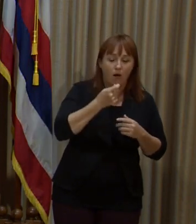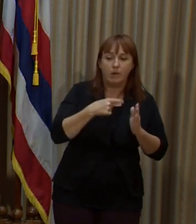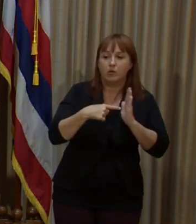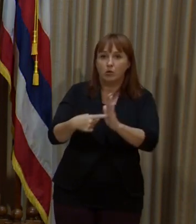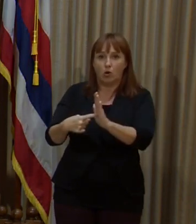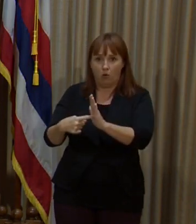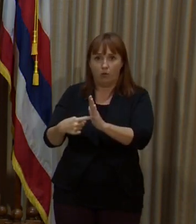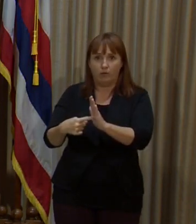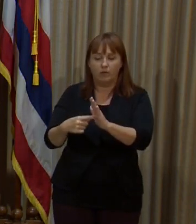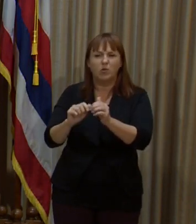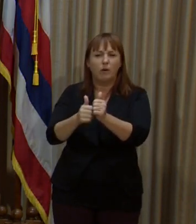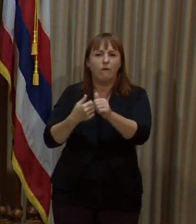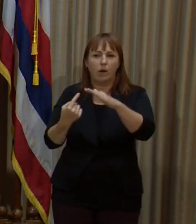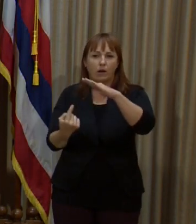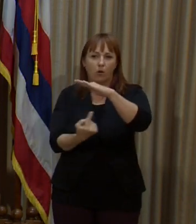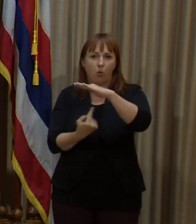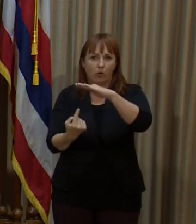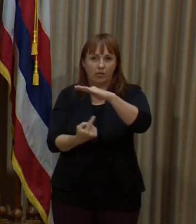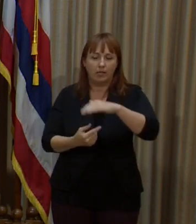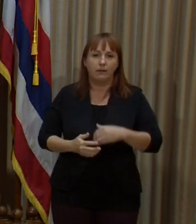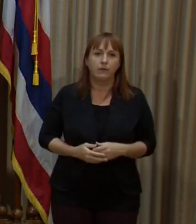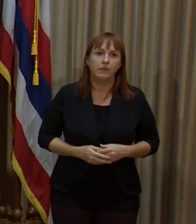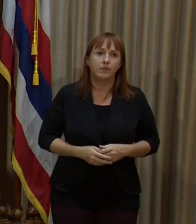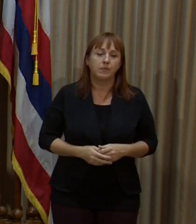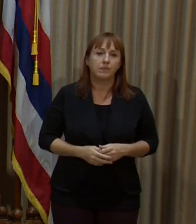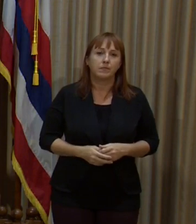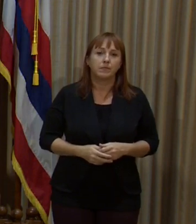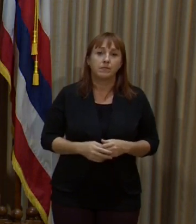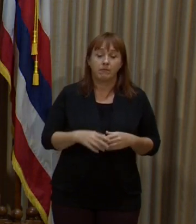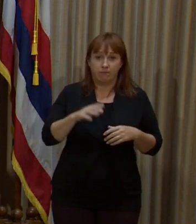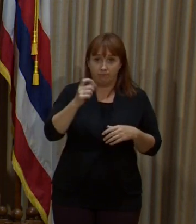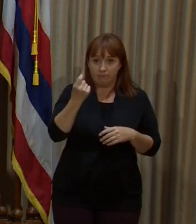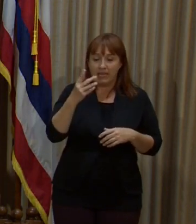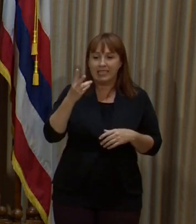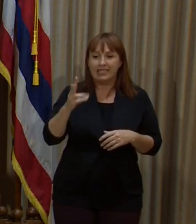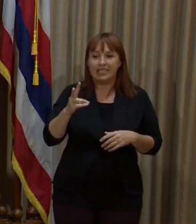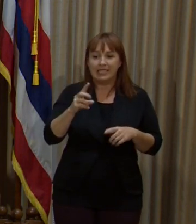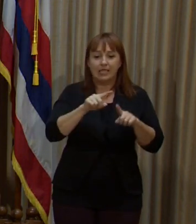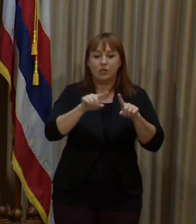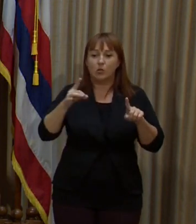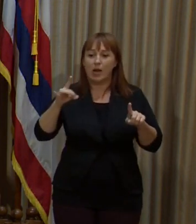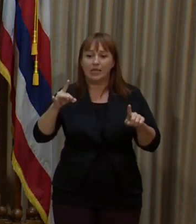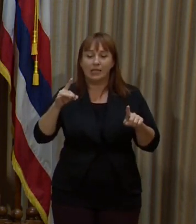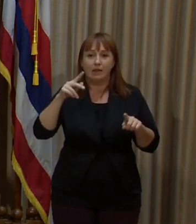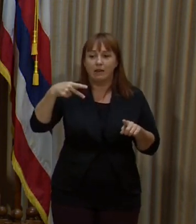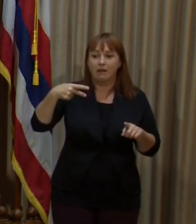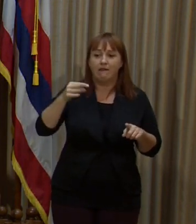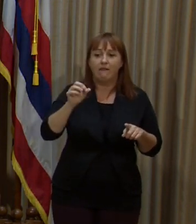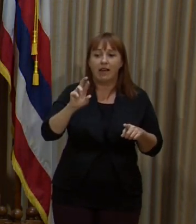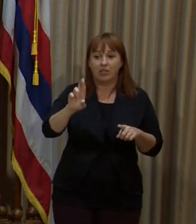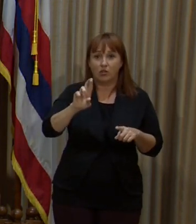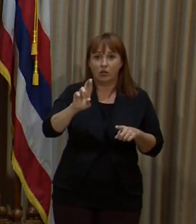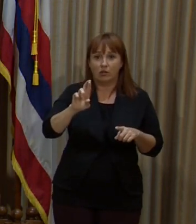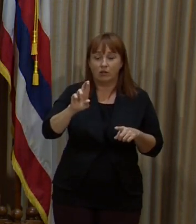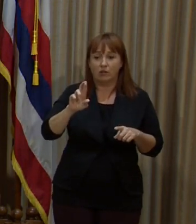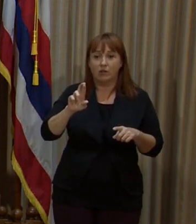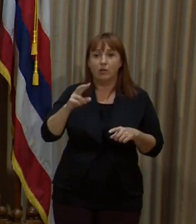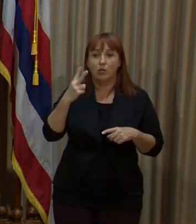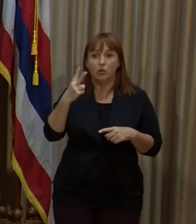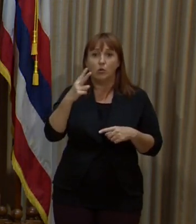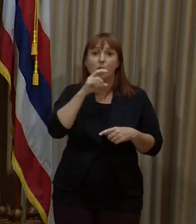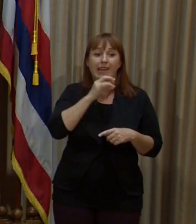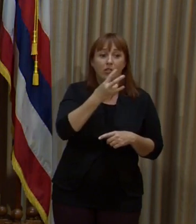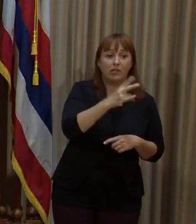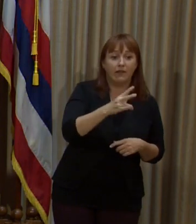I will add a couple points here. Keep in mind that it's 16 to 18-year-olds on the Pfizer vaccine. So I actually vaccinated two